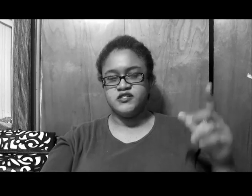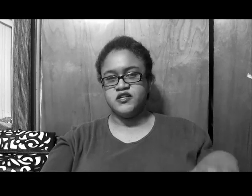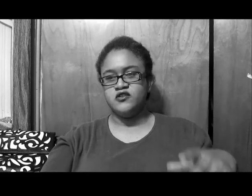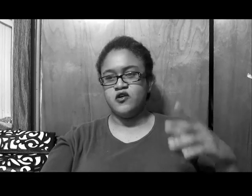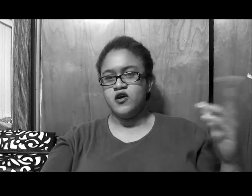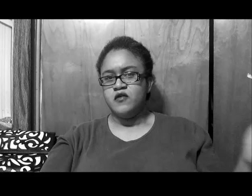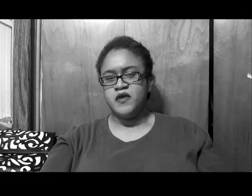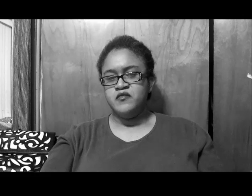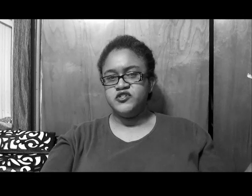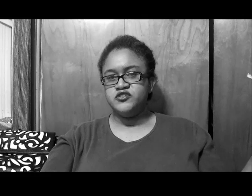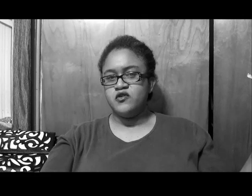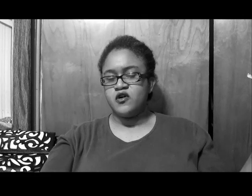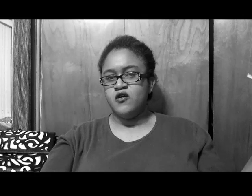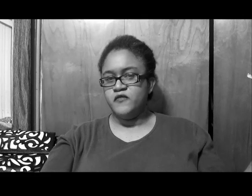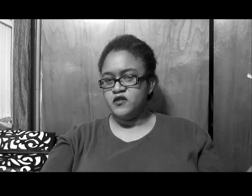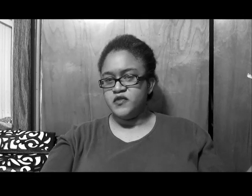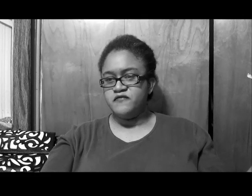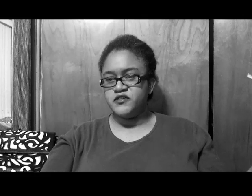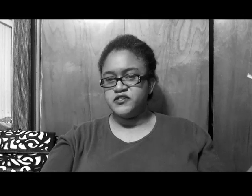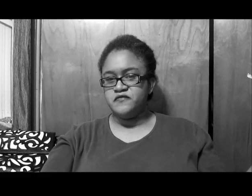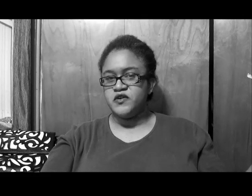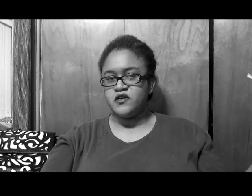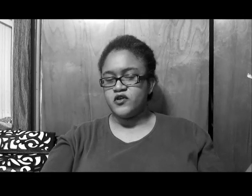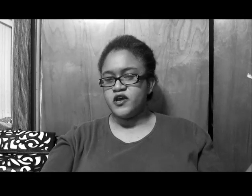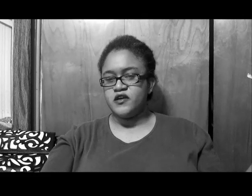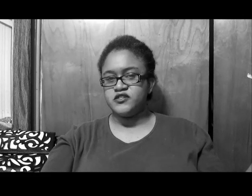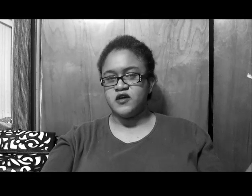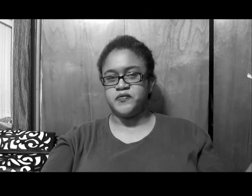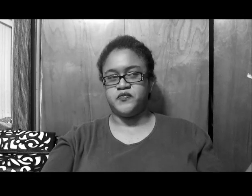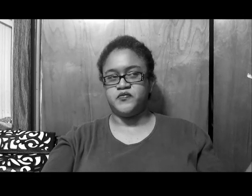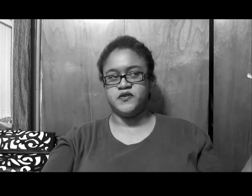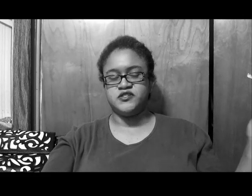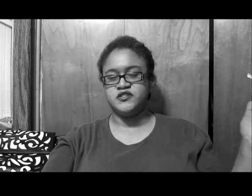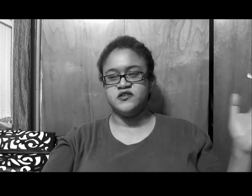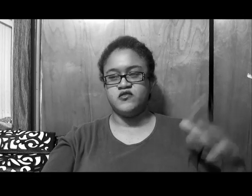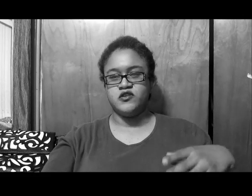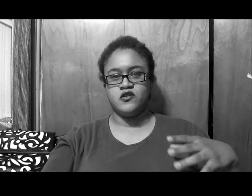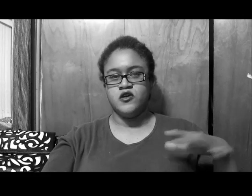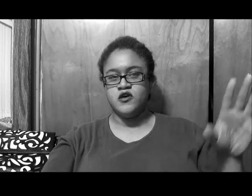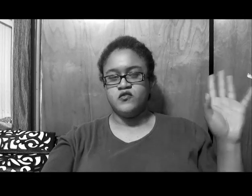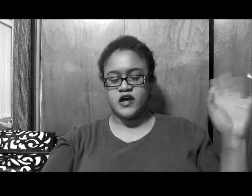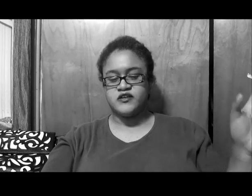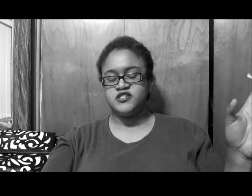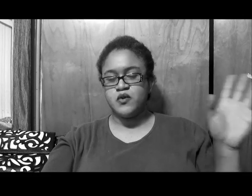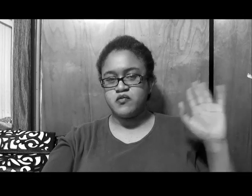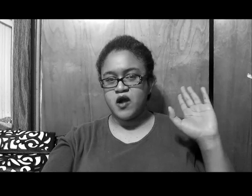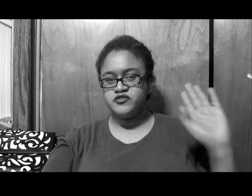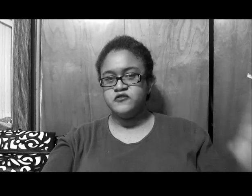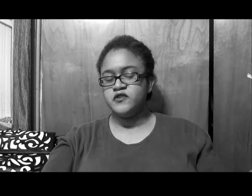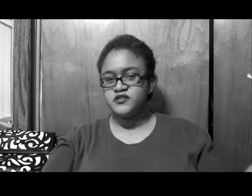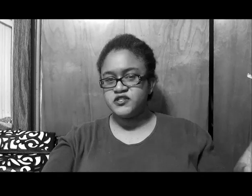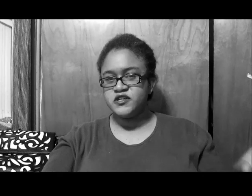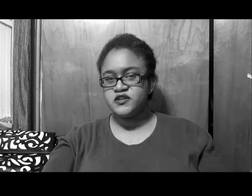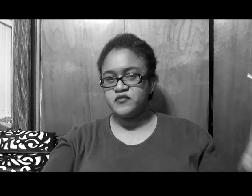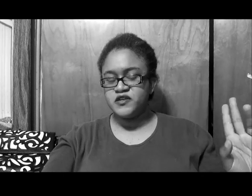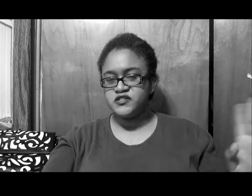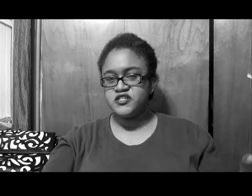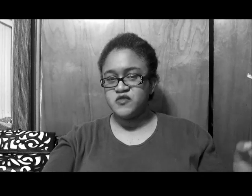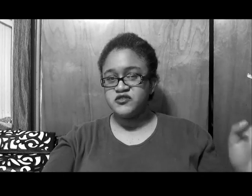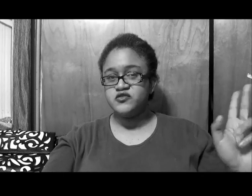it's, you know, maybe we should do a GoFundMe, for Cynthia, okay, because I'm, it's still, you know, like I said, could probably do a six, I mean, six months to